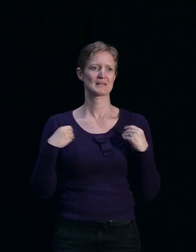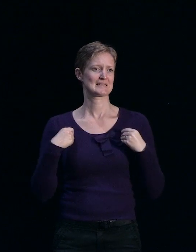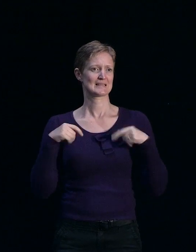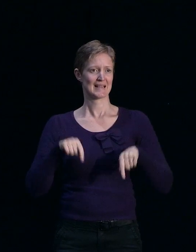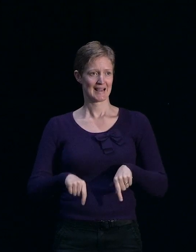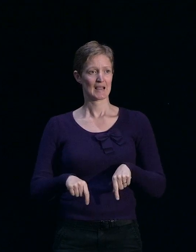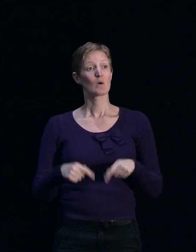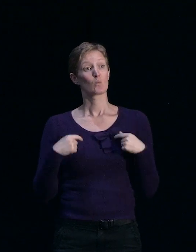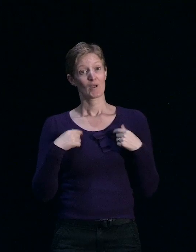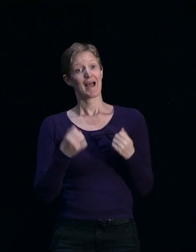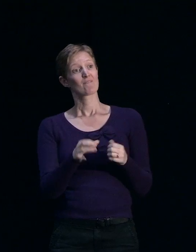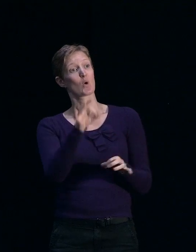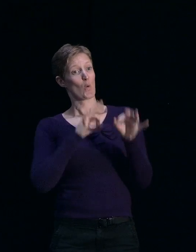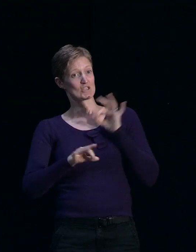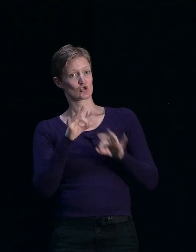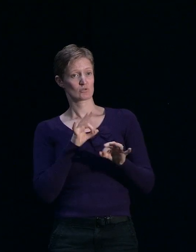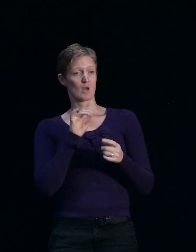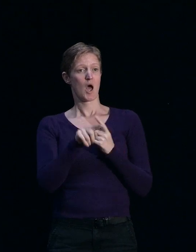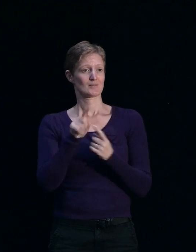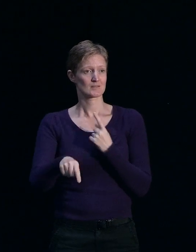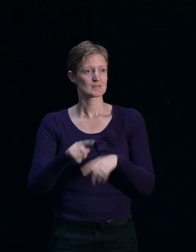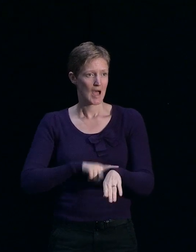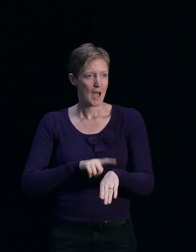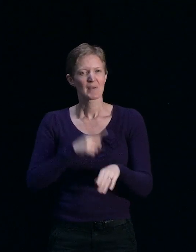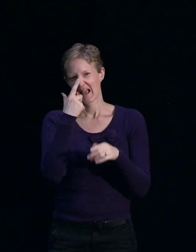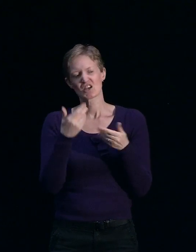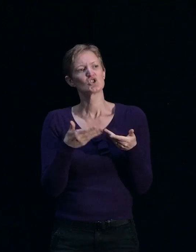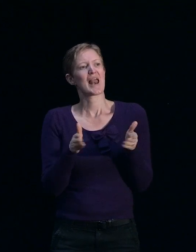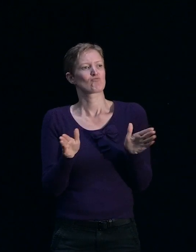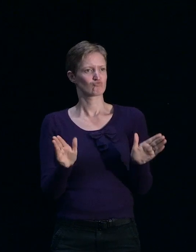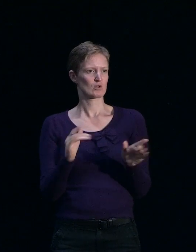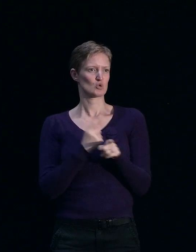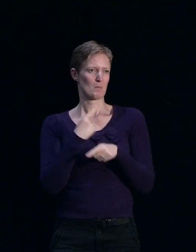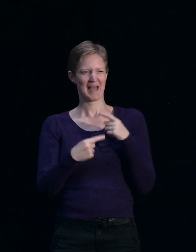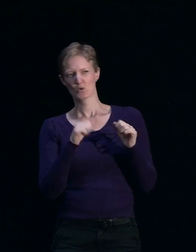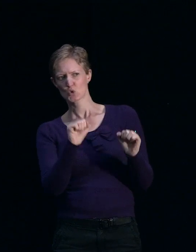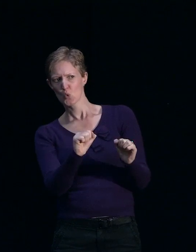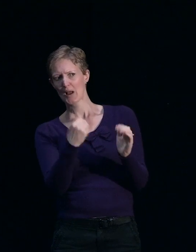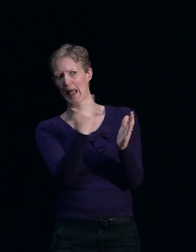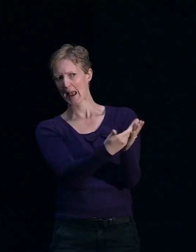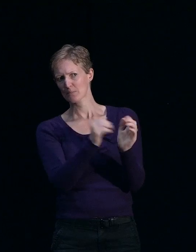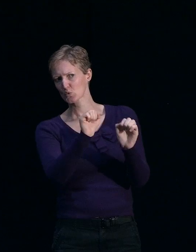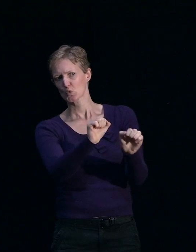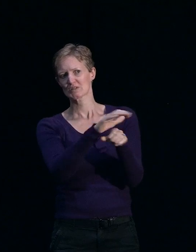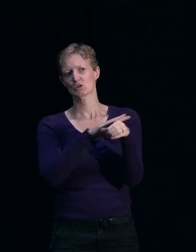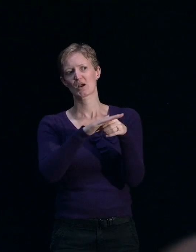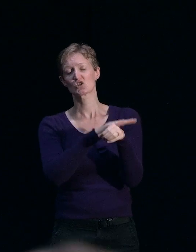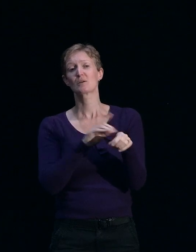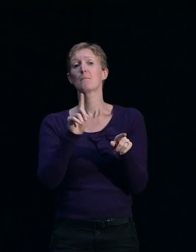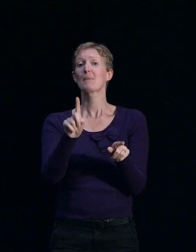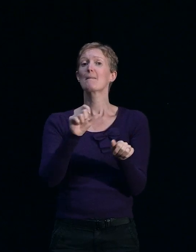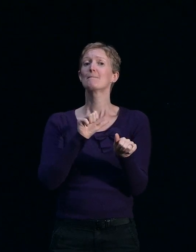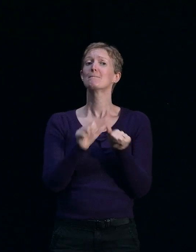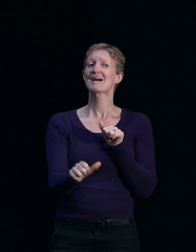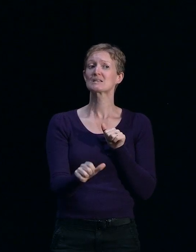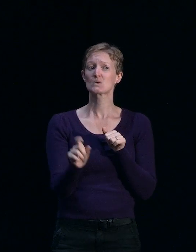questions and answers and we can talk generally about your claim and your circumstances. It really, really is good if,